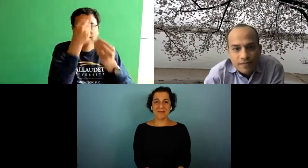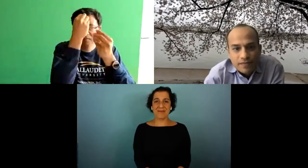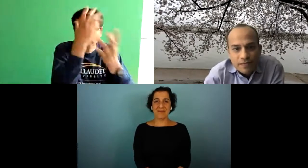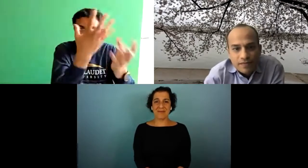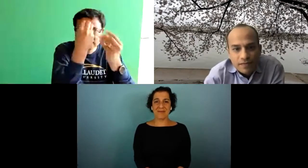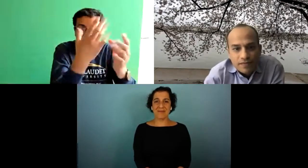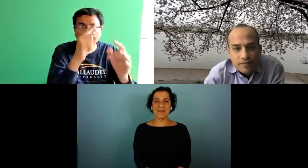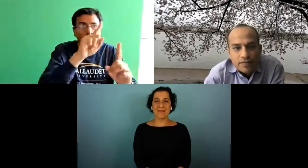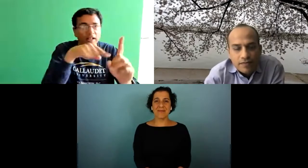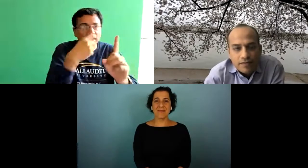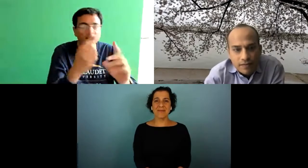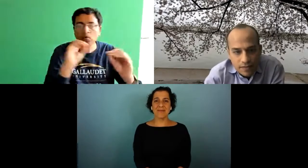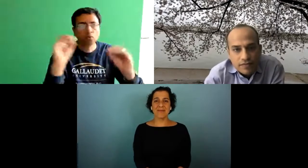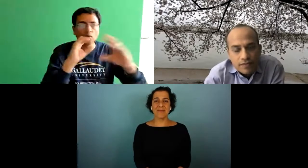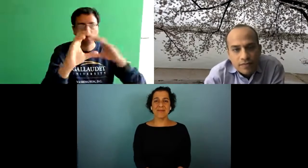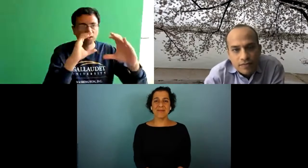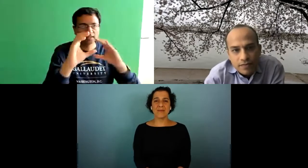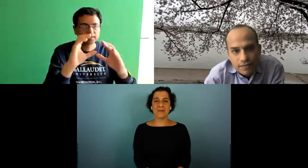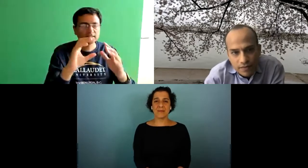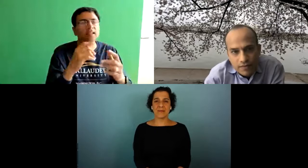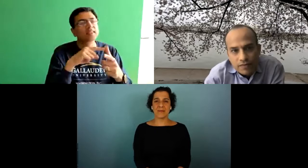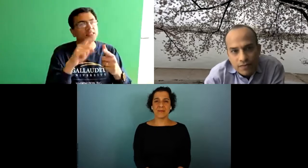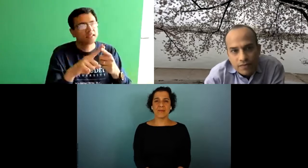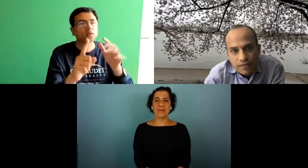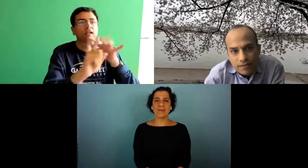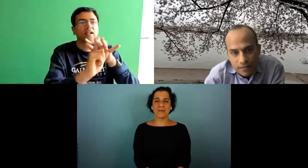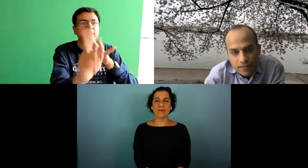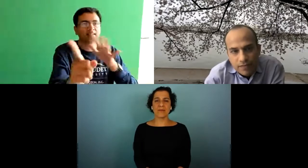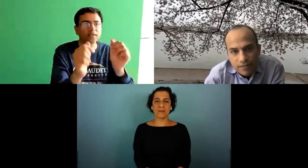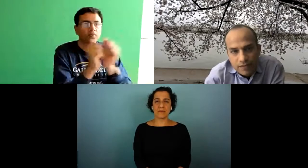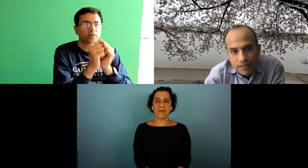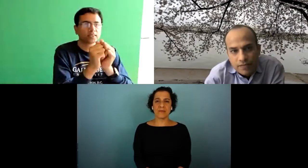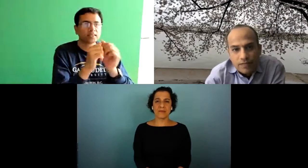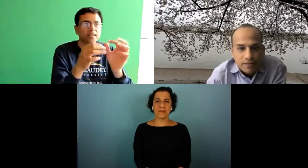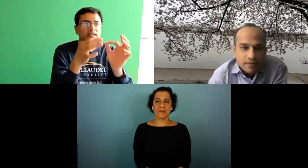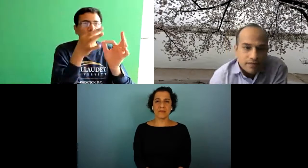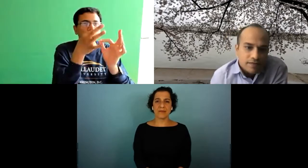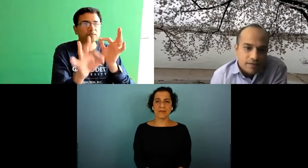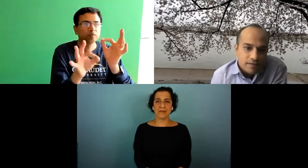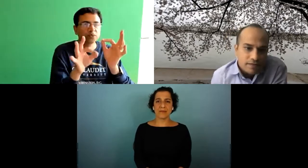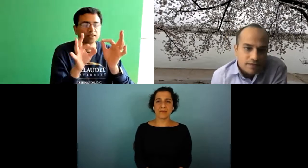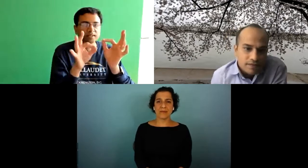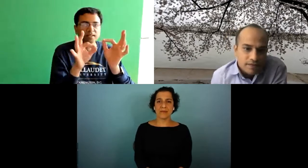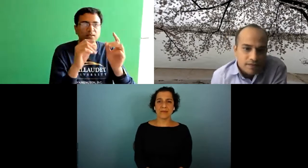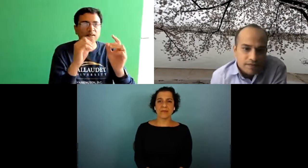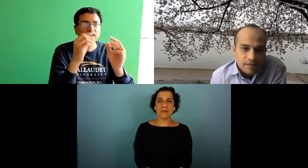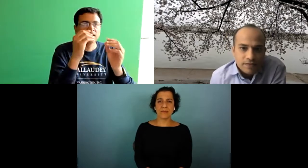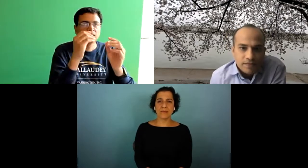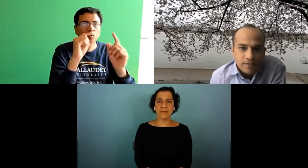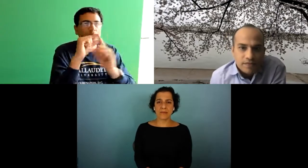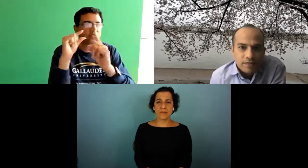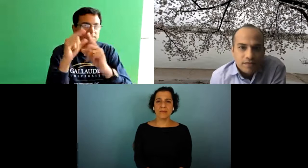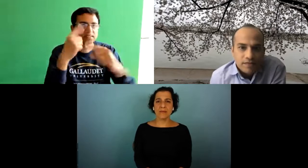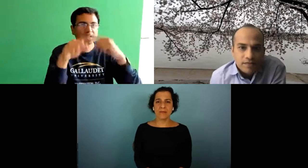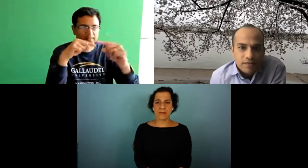you expect to be able to communicate in just two to three word phrases and not have any formal communication you can get away